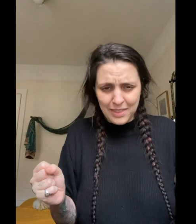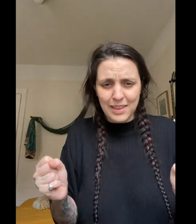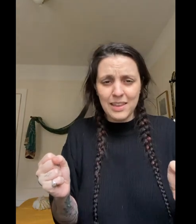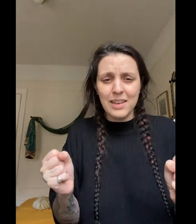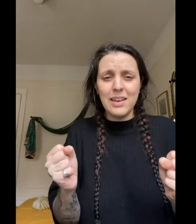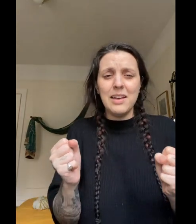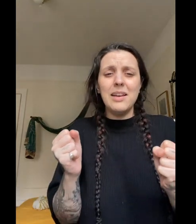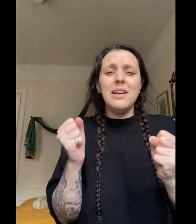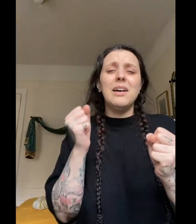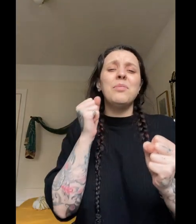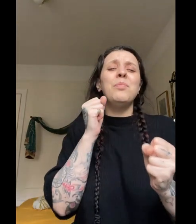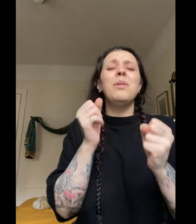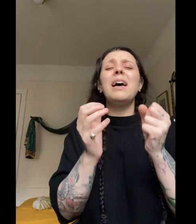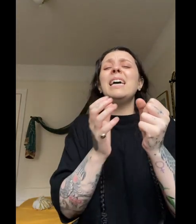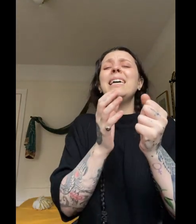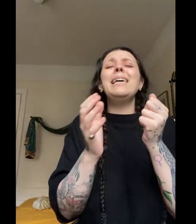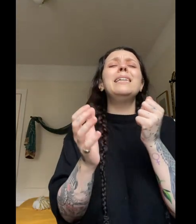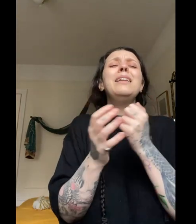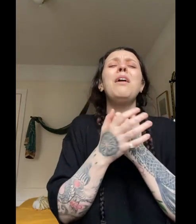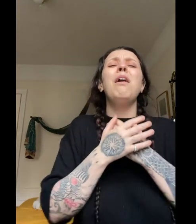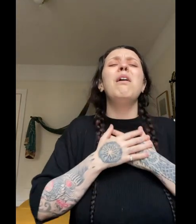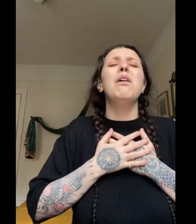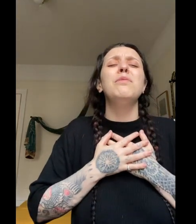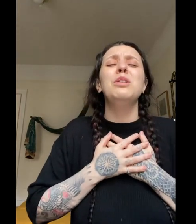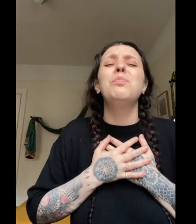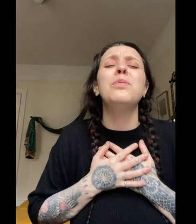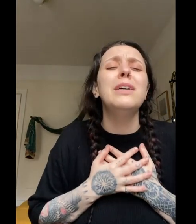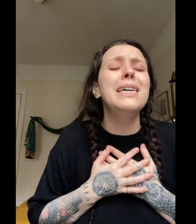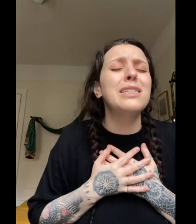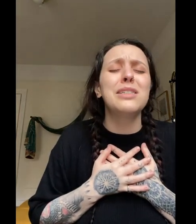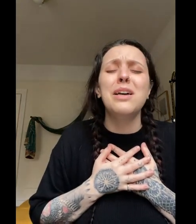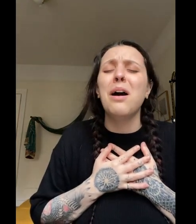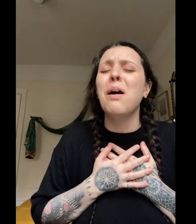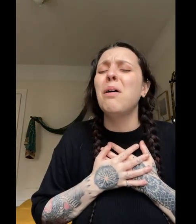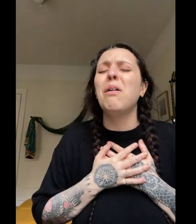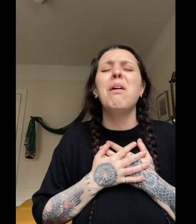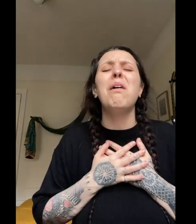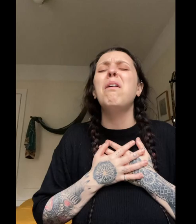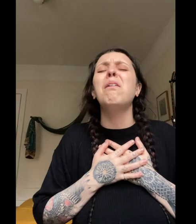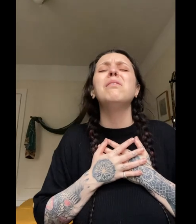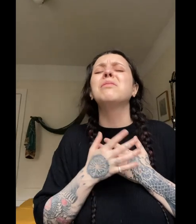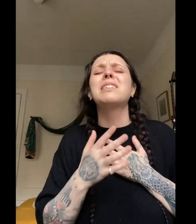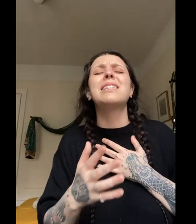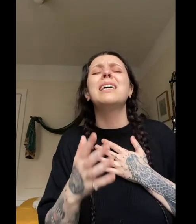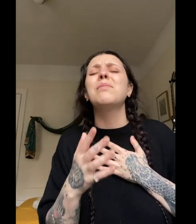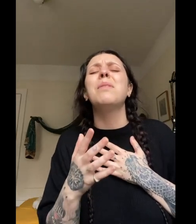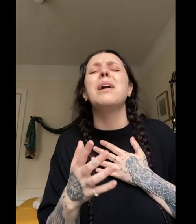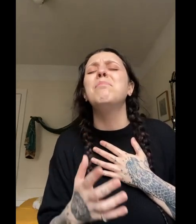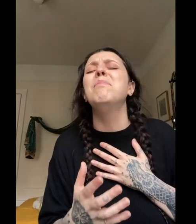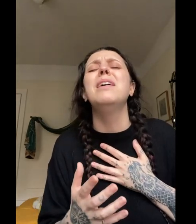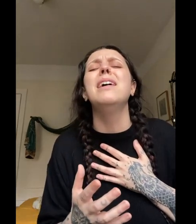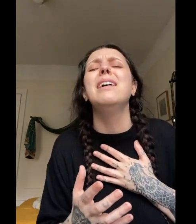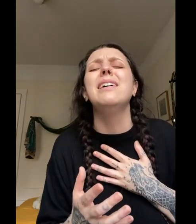I'm begging of you, please don't take my man